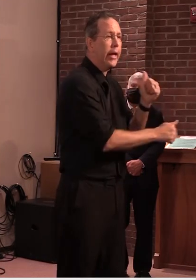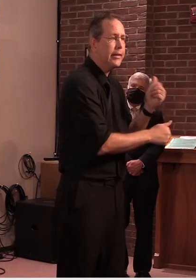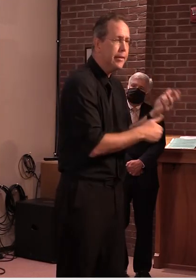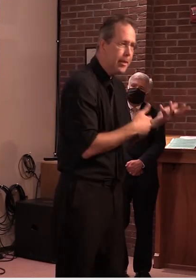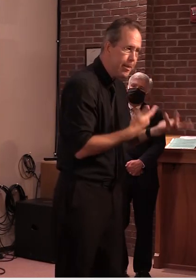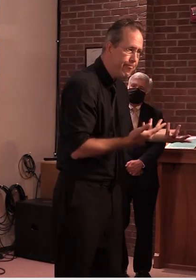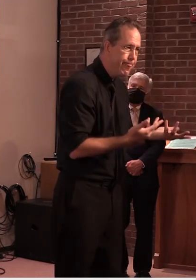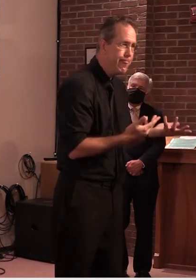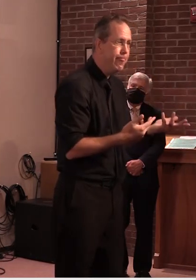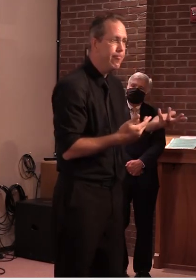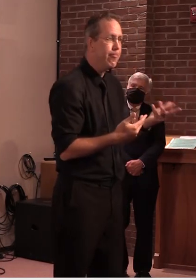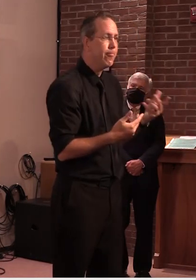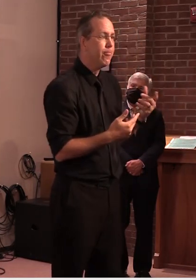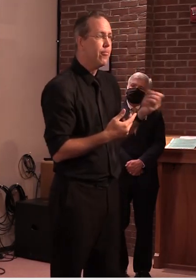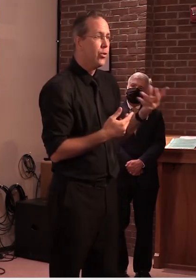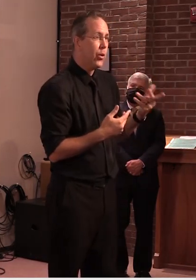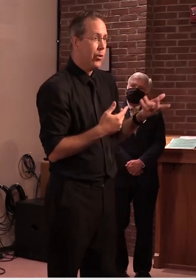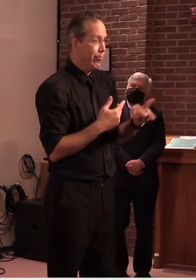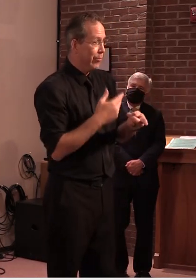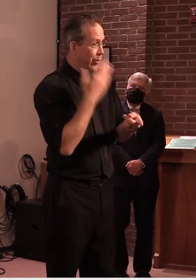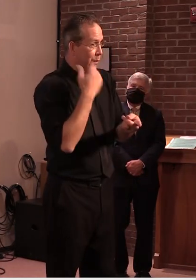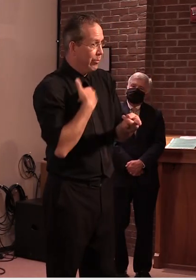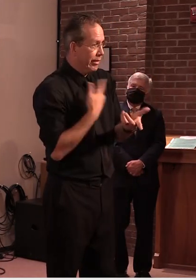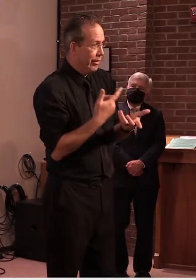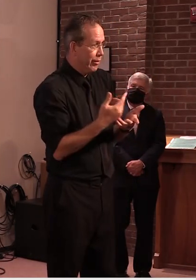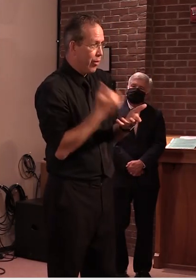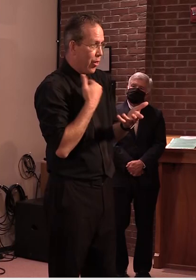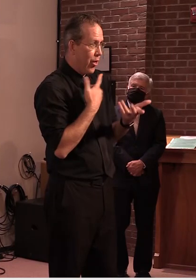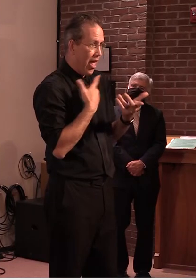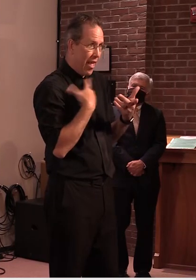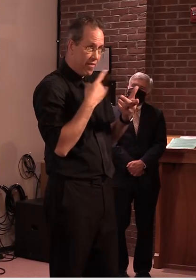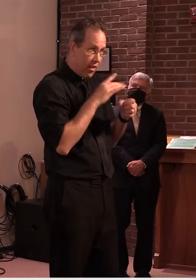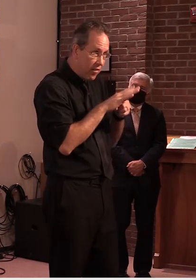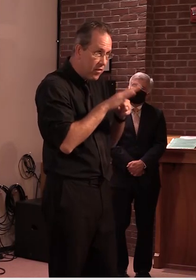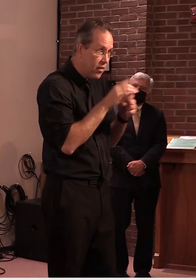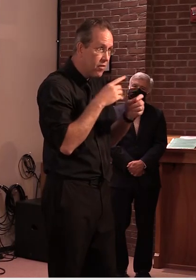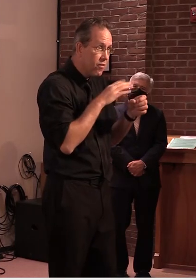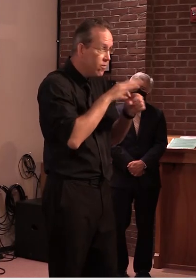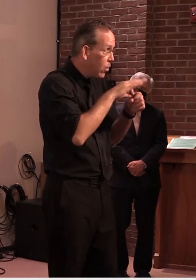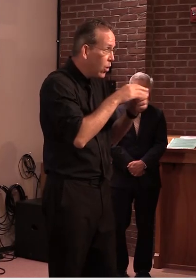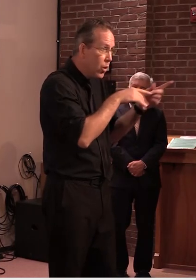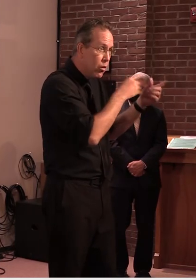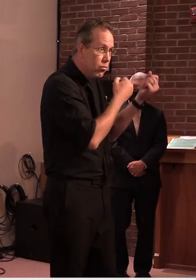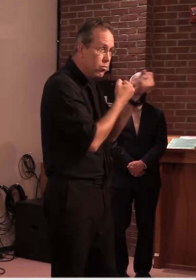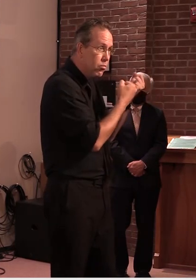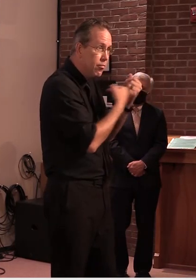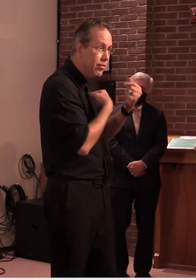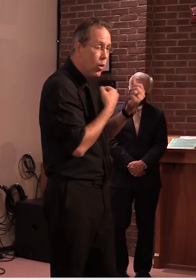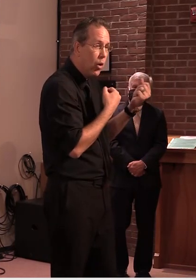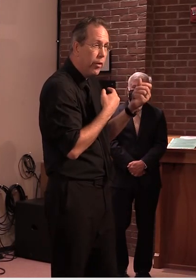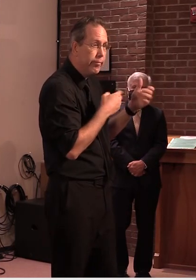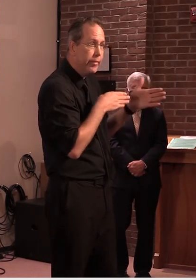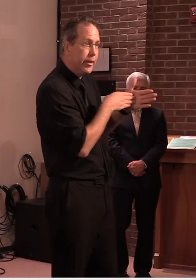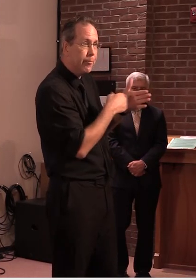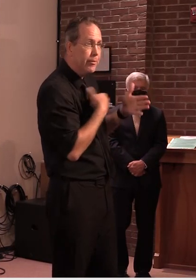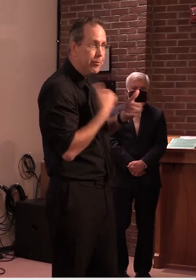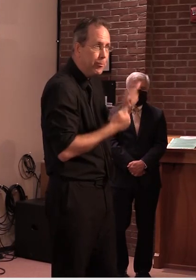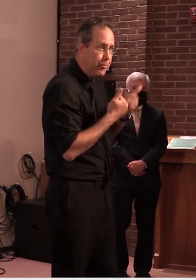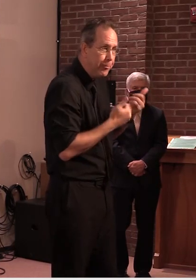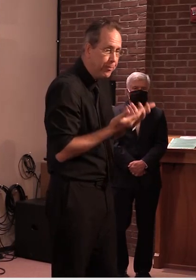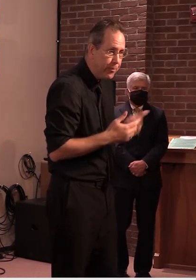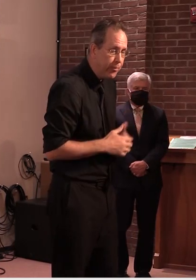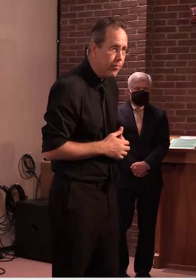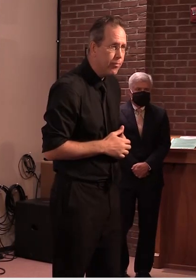do not what the outcome will be i just don't i just don't know at this point in time so you're saying that if they don't make any